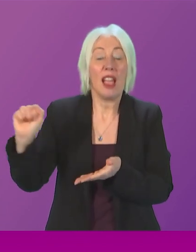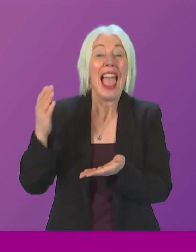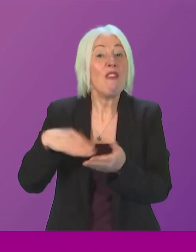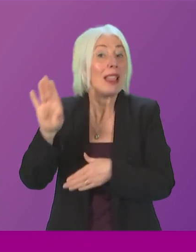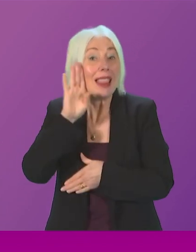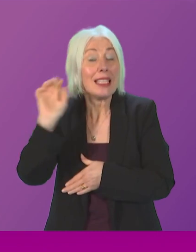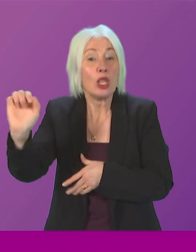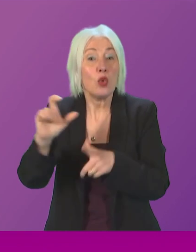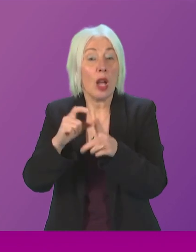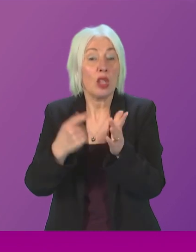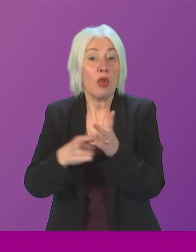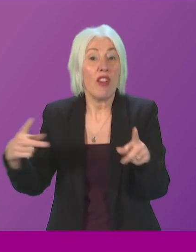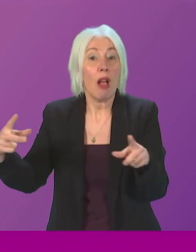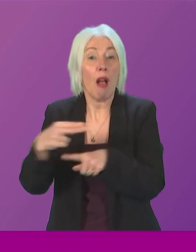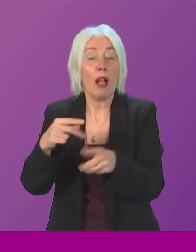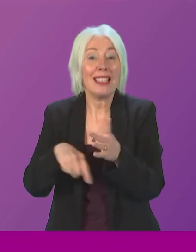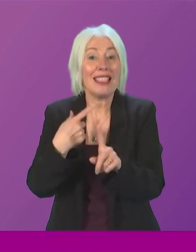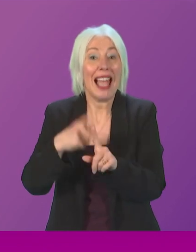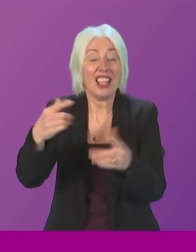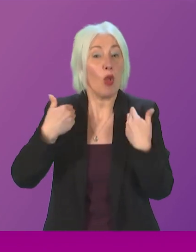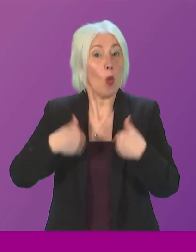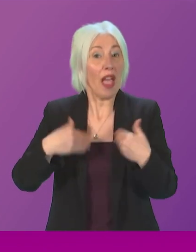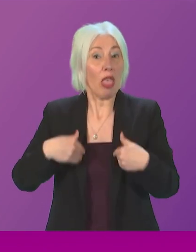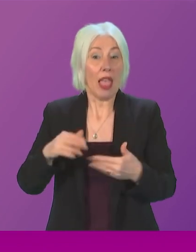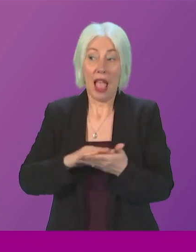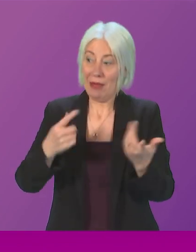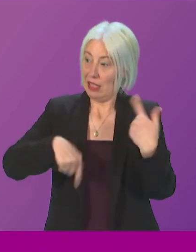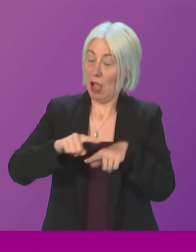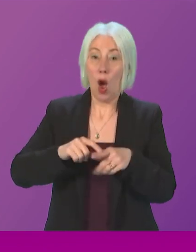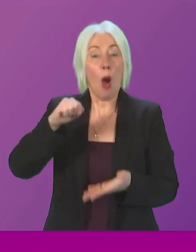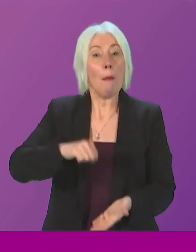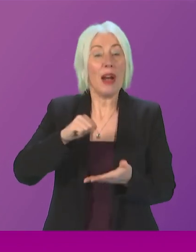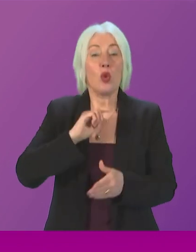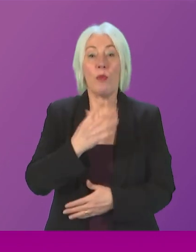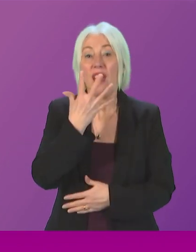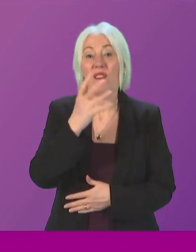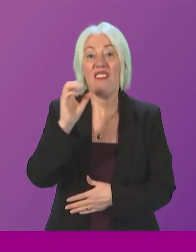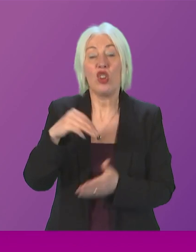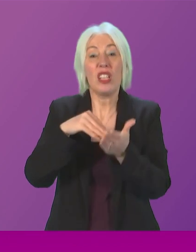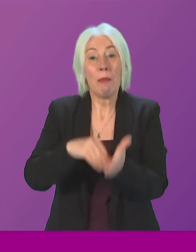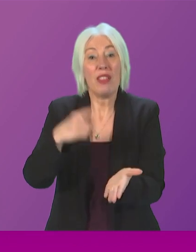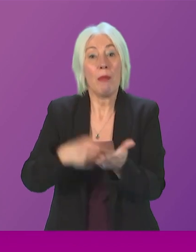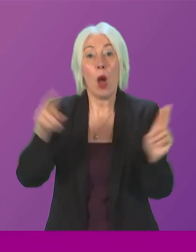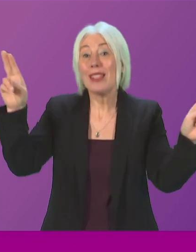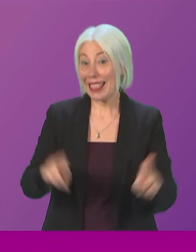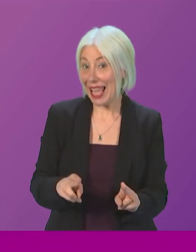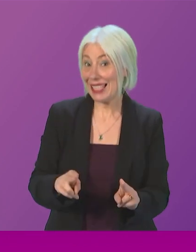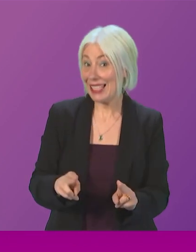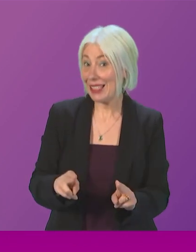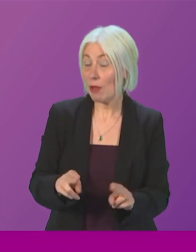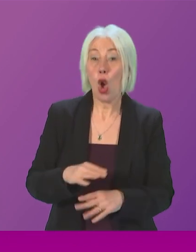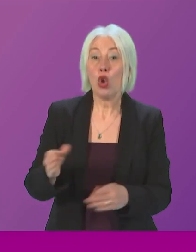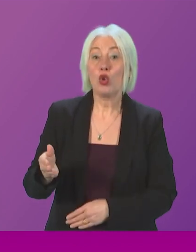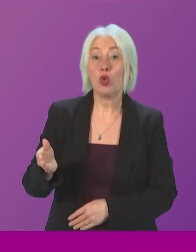ahead with tax cuts for the wealthiest, our budget would be worth £500 million less. So I'll take no